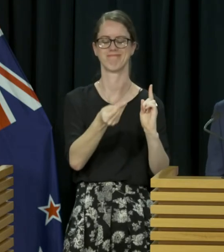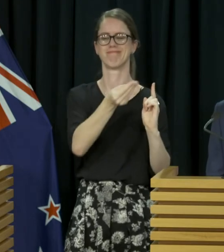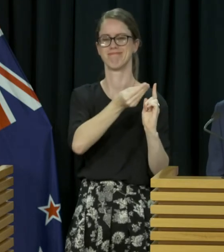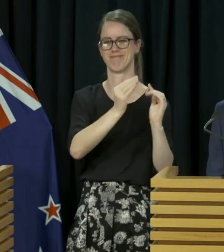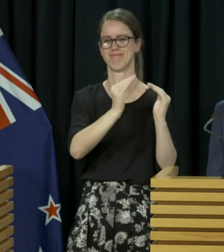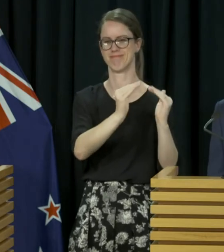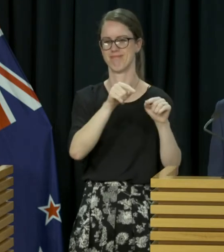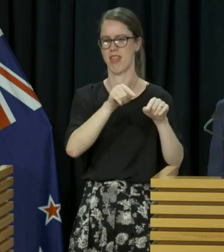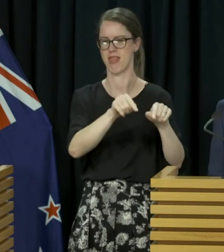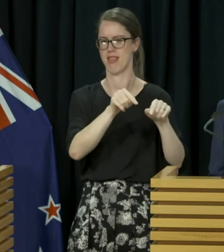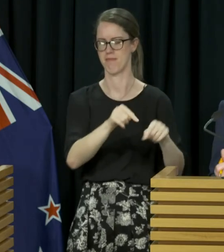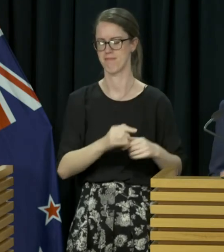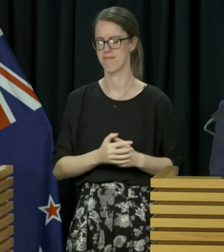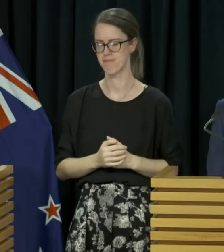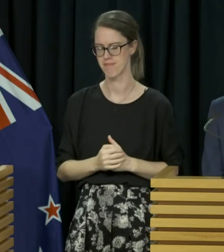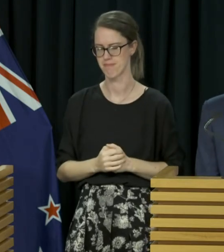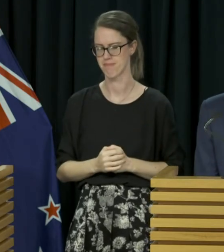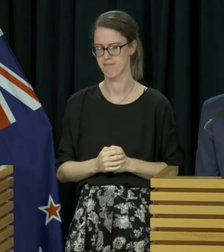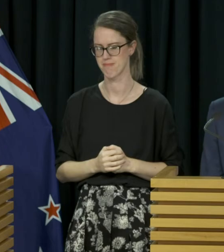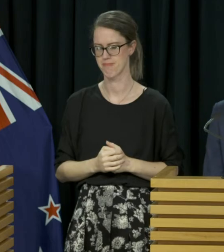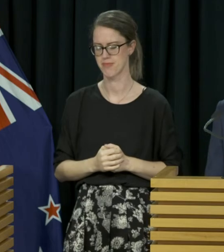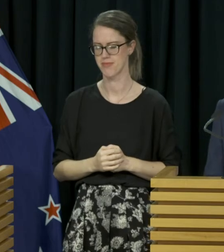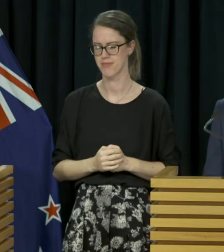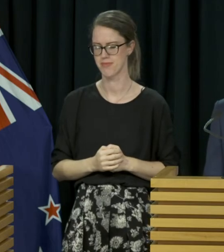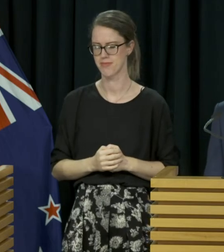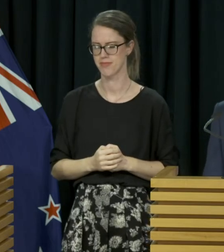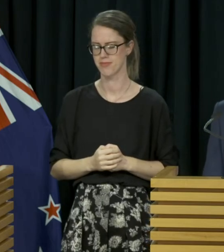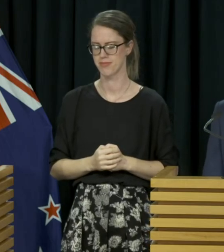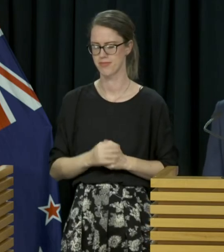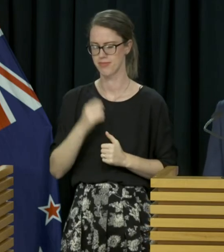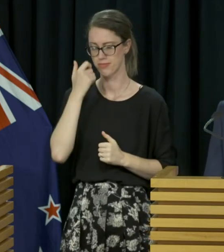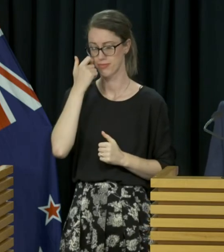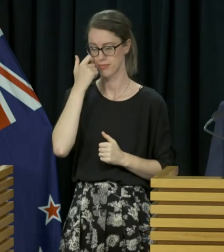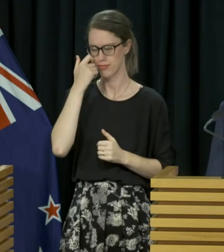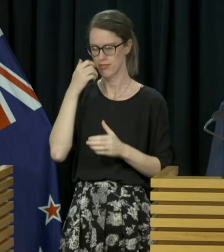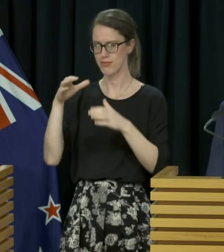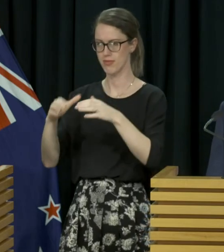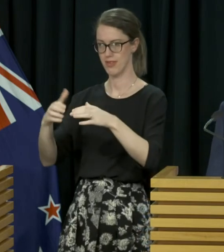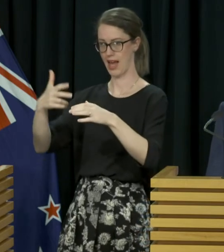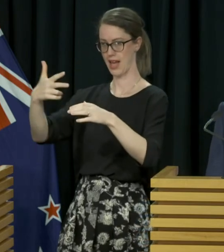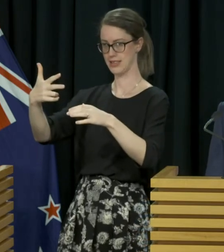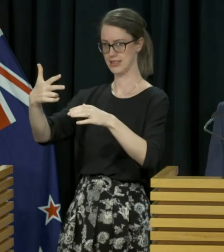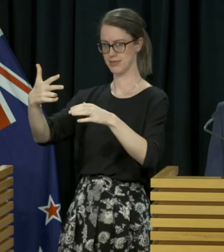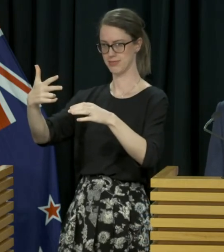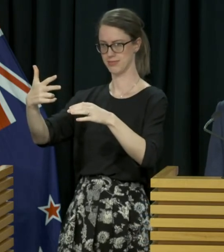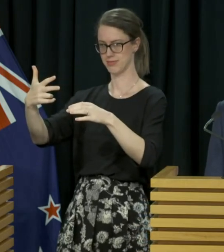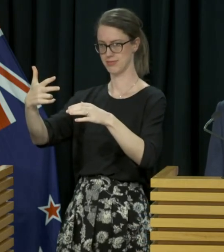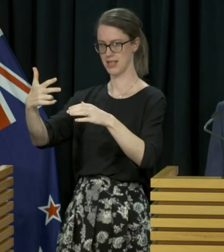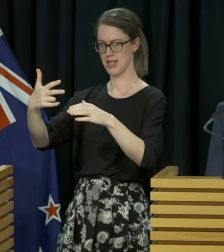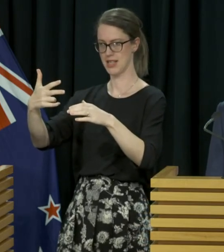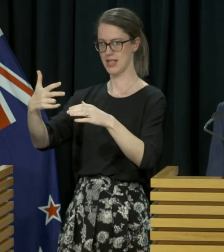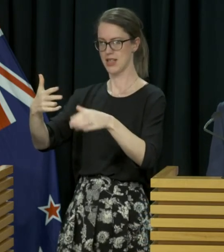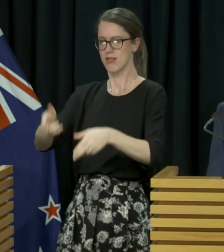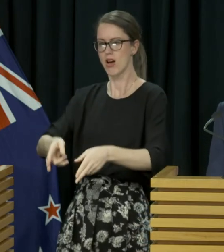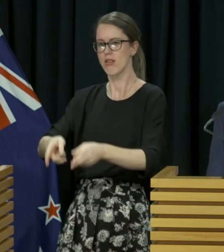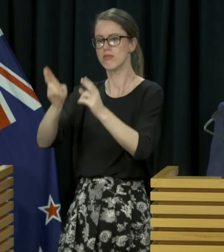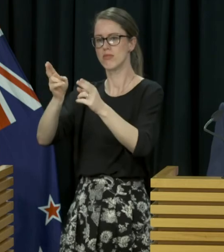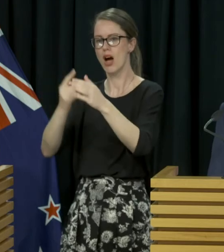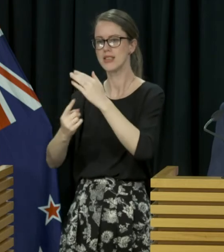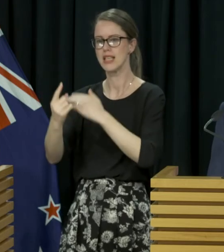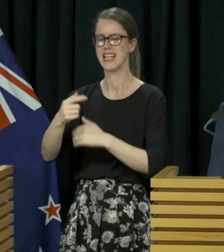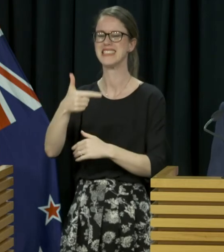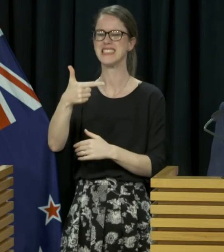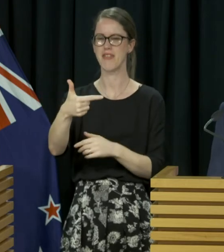Marine Employee Cluster, as we're calling it. So seven of the cases in managed isolation involve